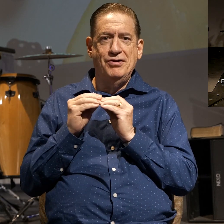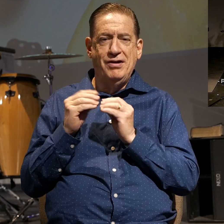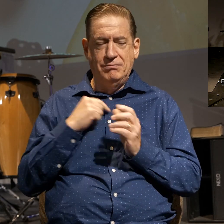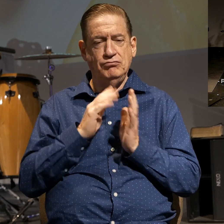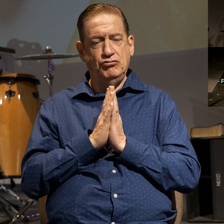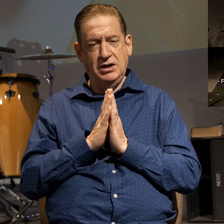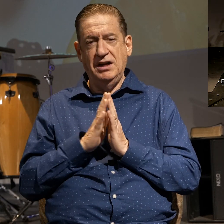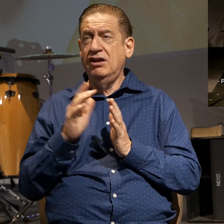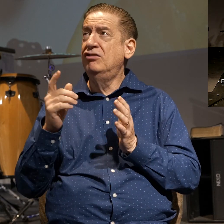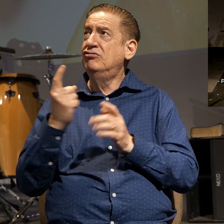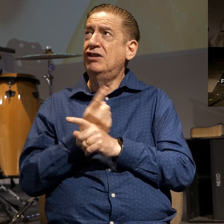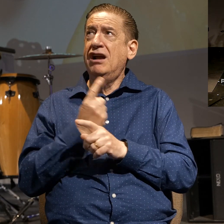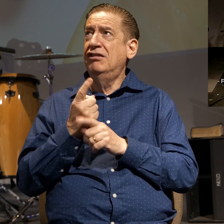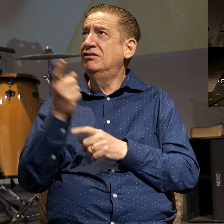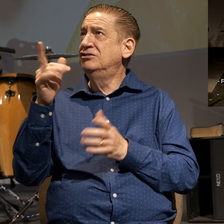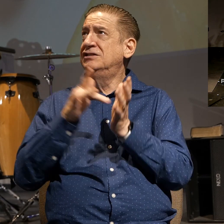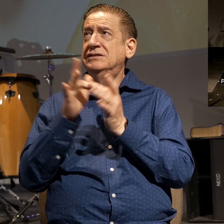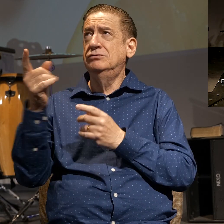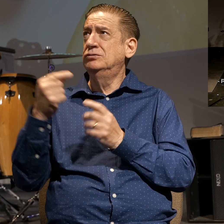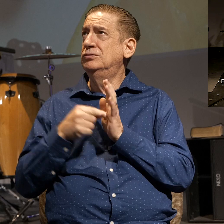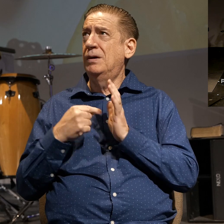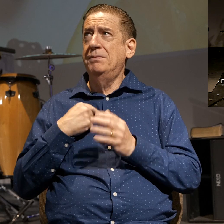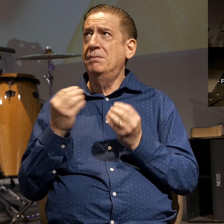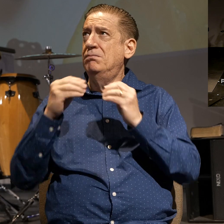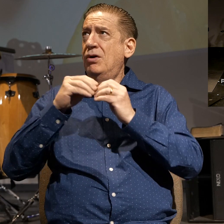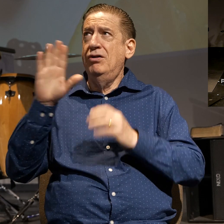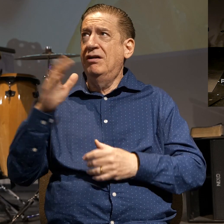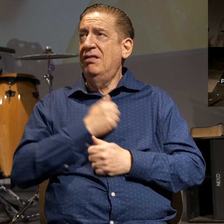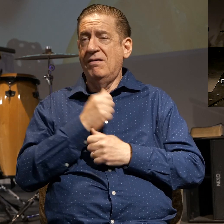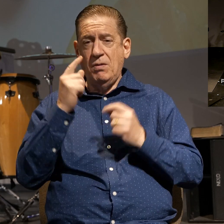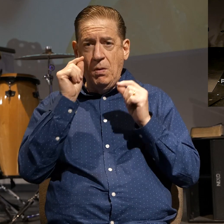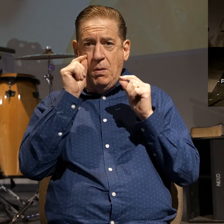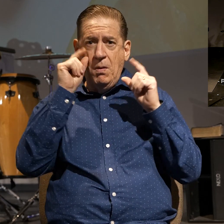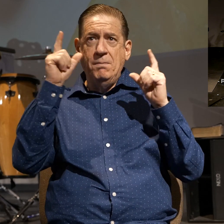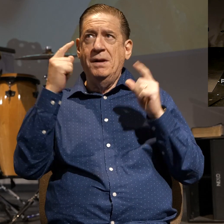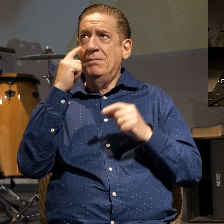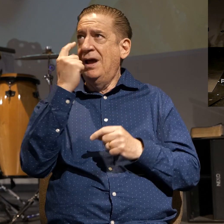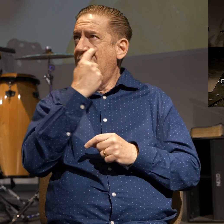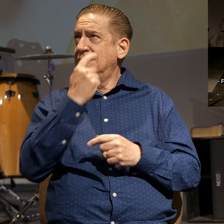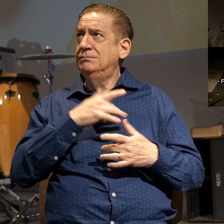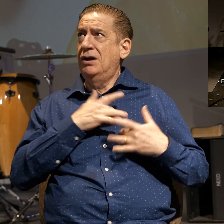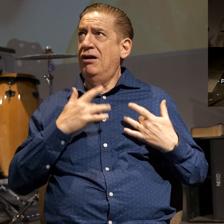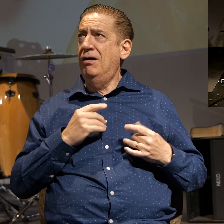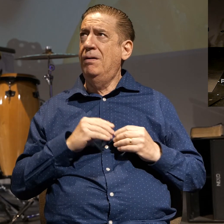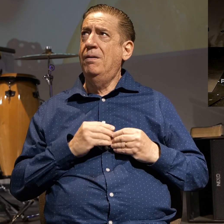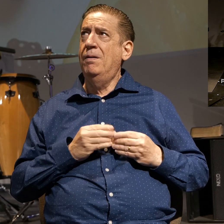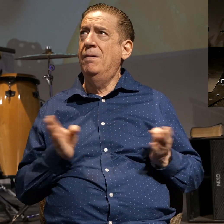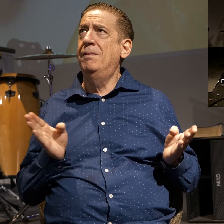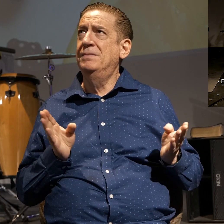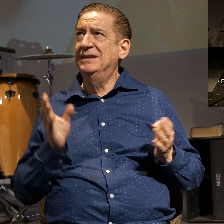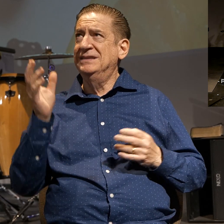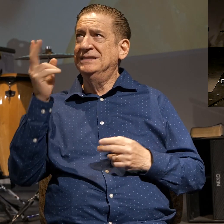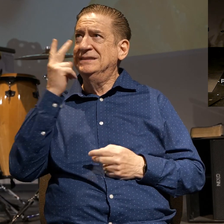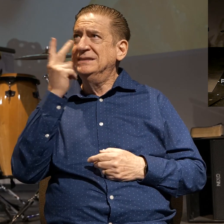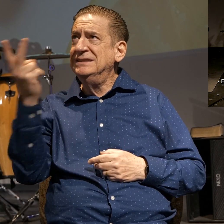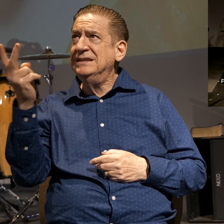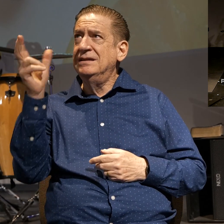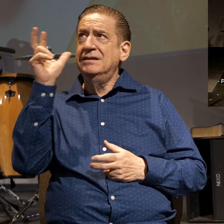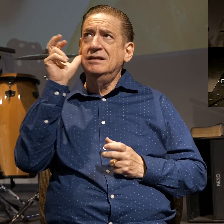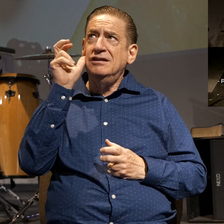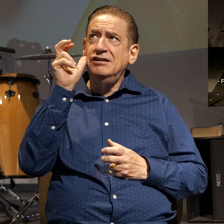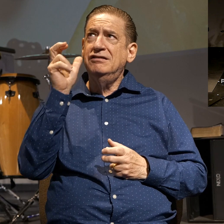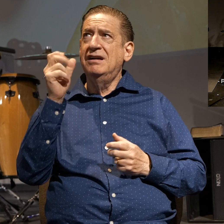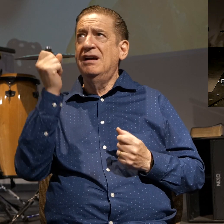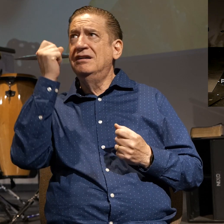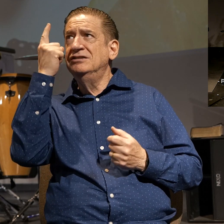Lord just show me more of your love let me experience more of your love open my eyes my heart my ears to see hear understand experience